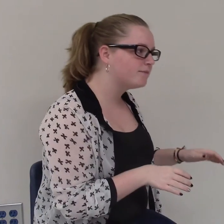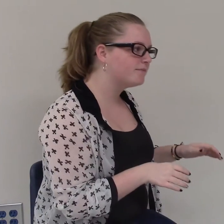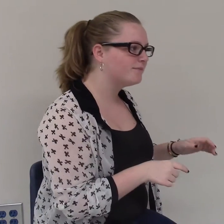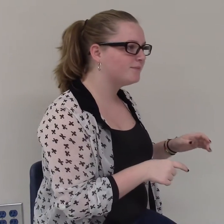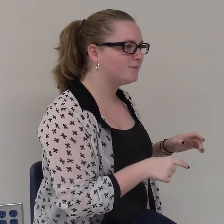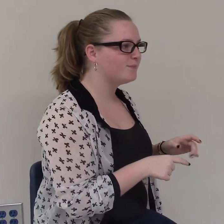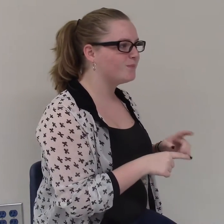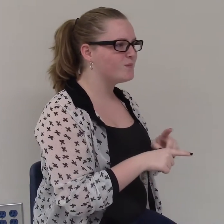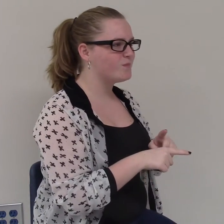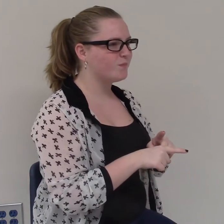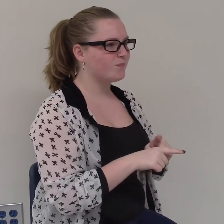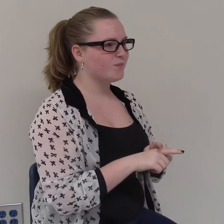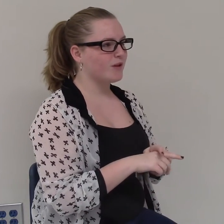And I miss what the teacher just said.